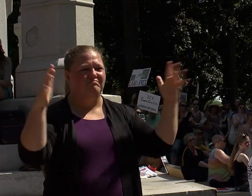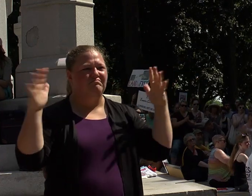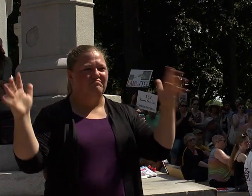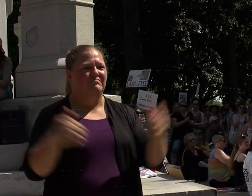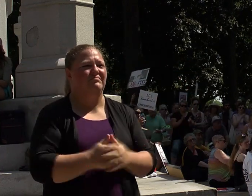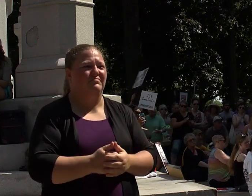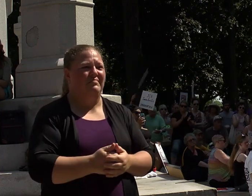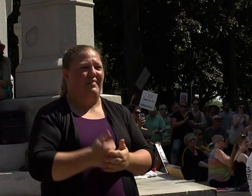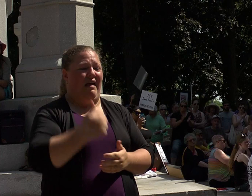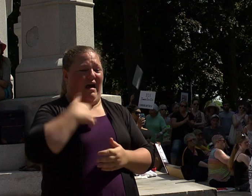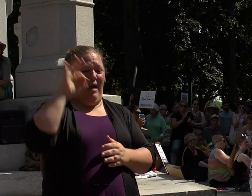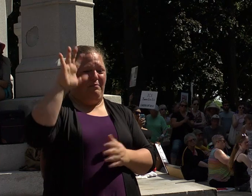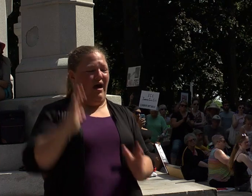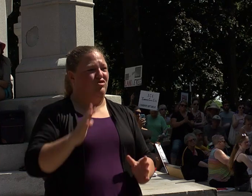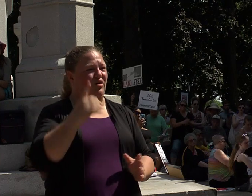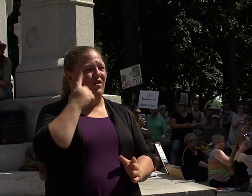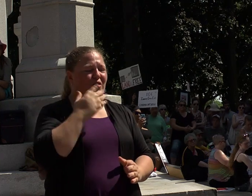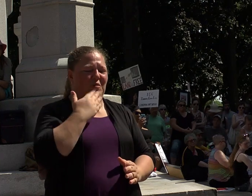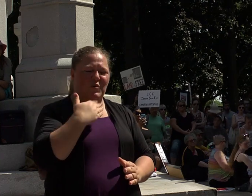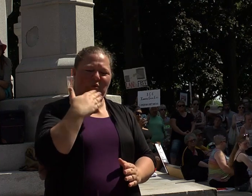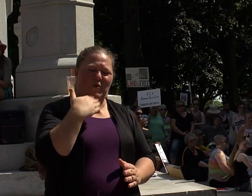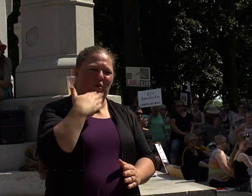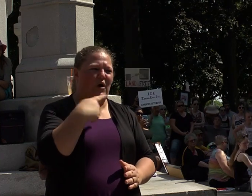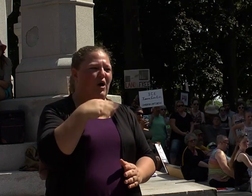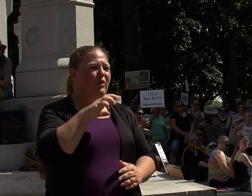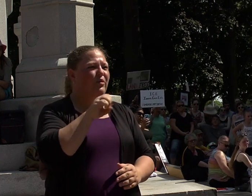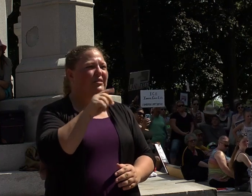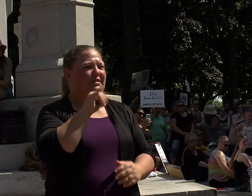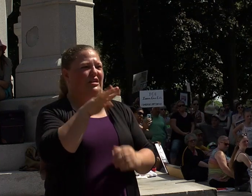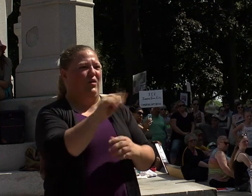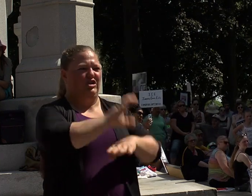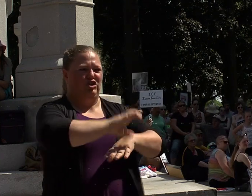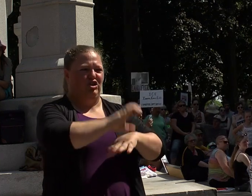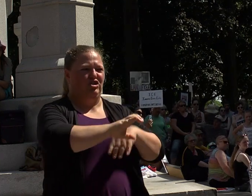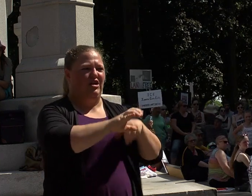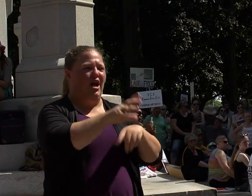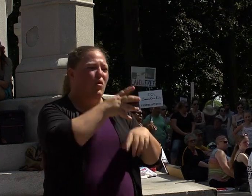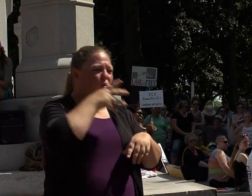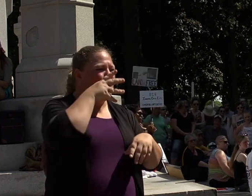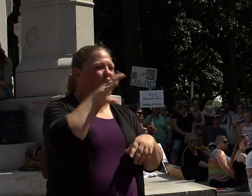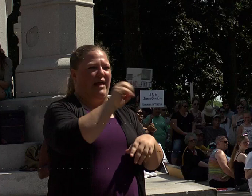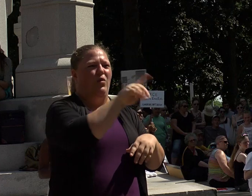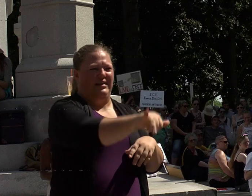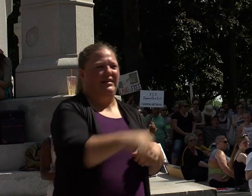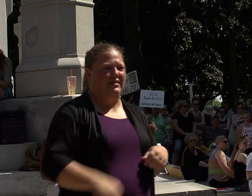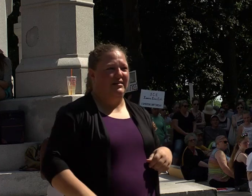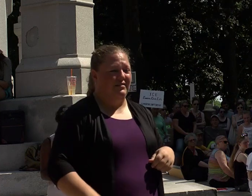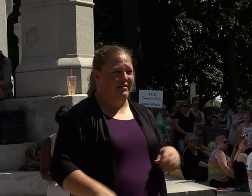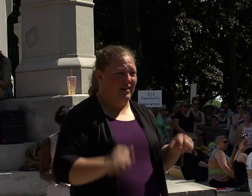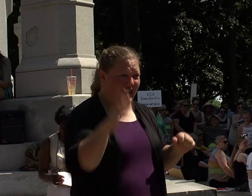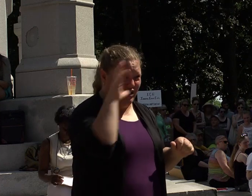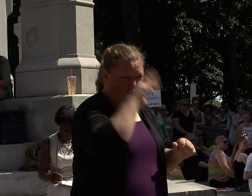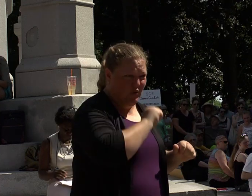I'm the pastor of a small Presbyterian church in a rural county. Can you